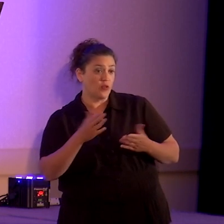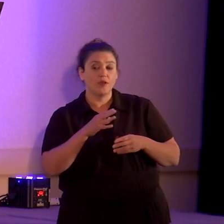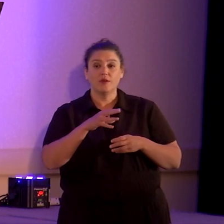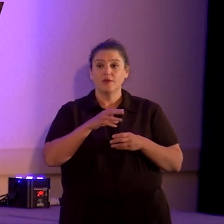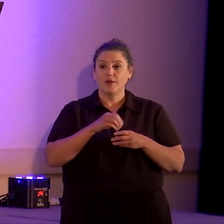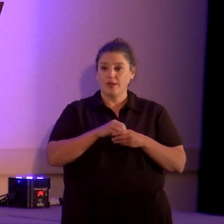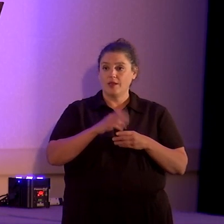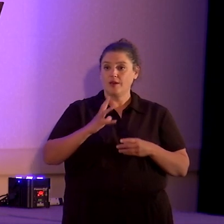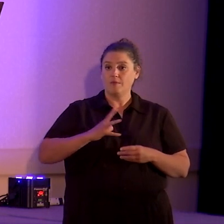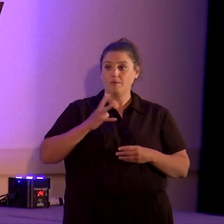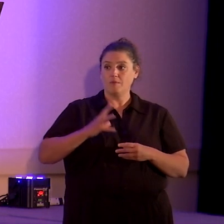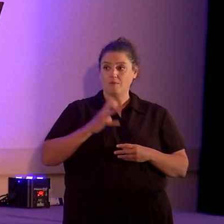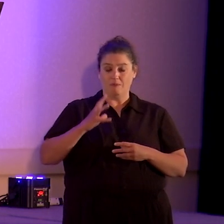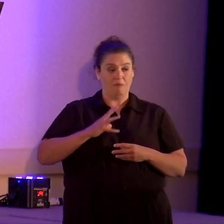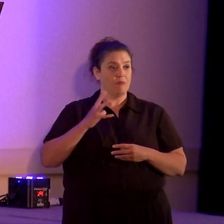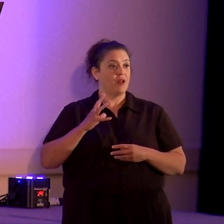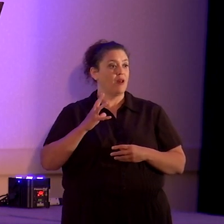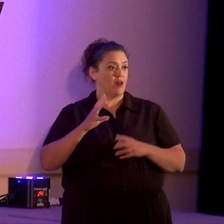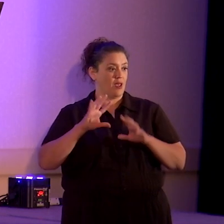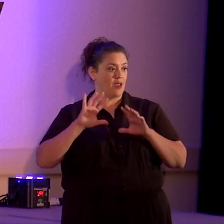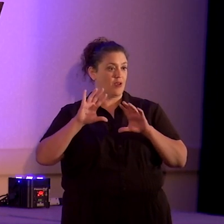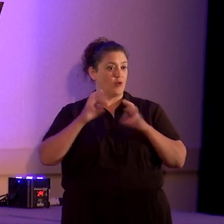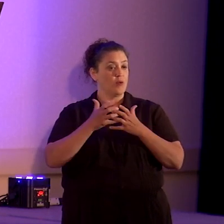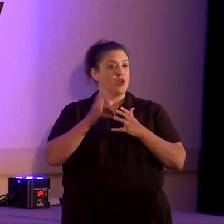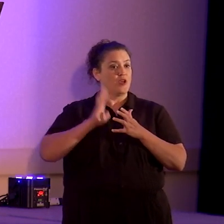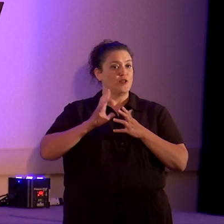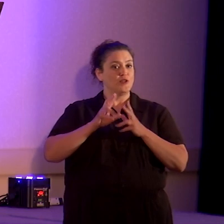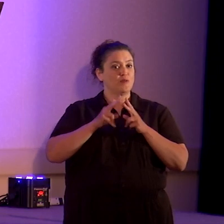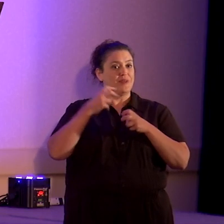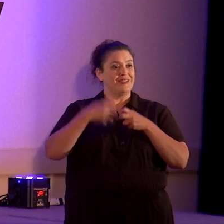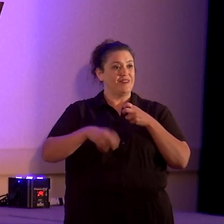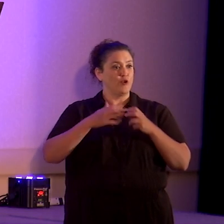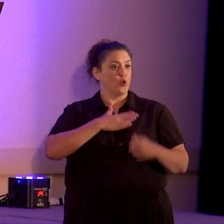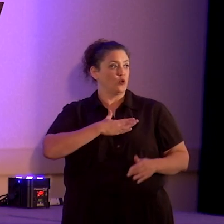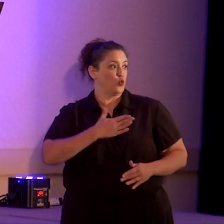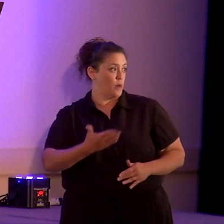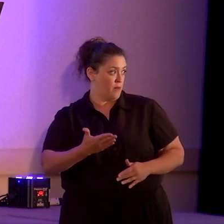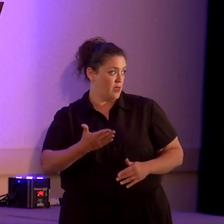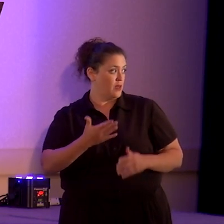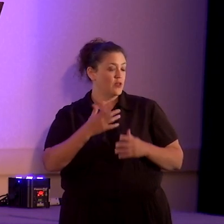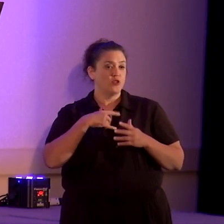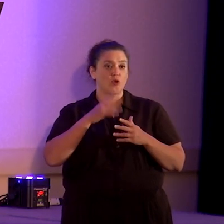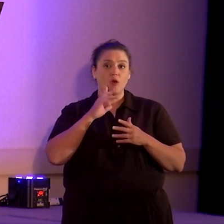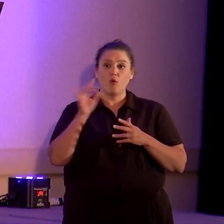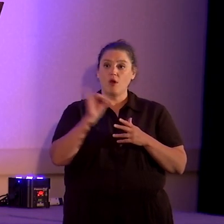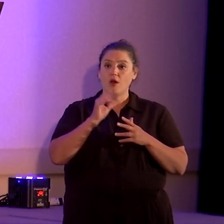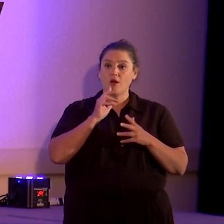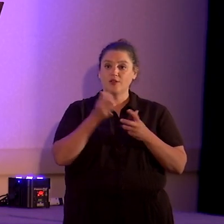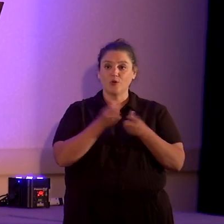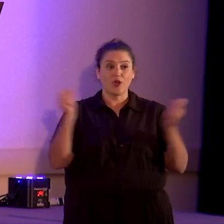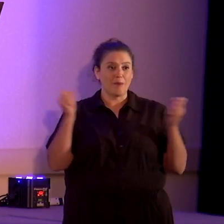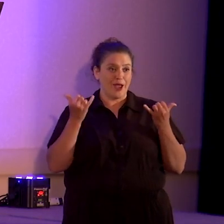company, used to be very difficult to admit, let me also come out today as an attorney.